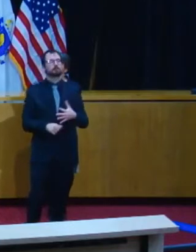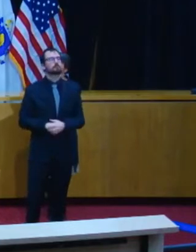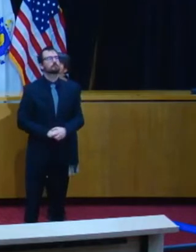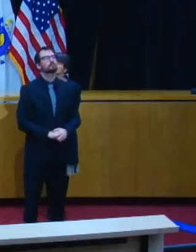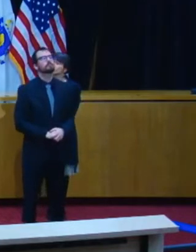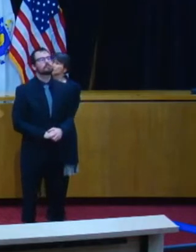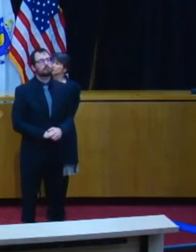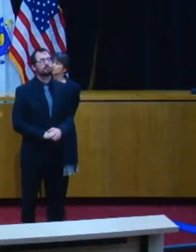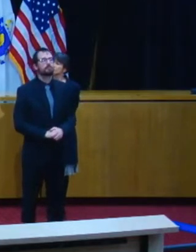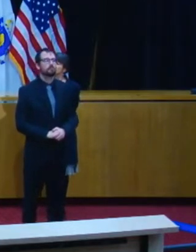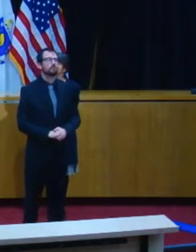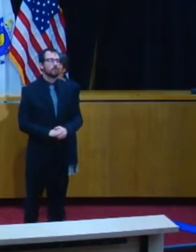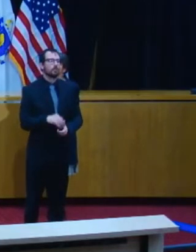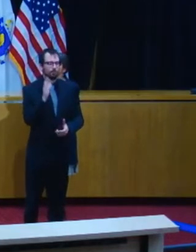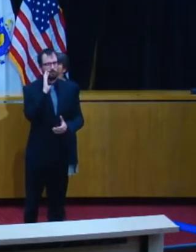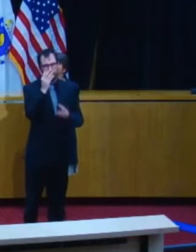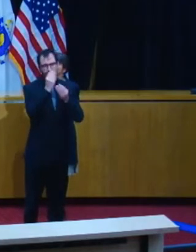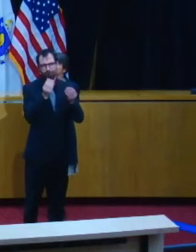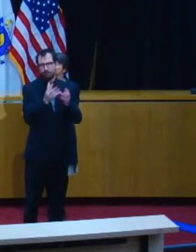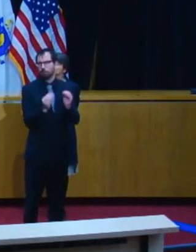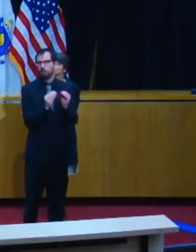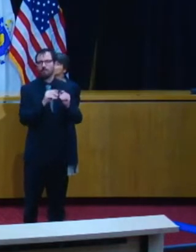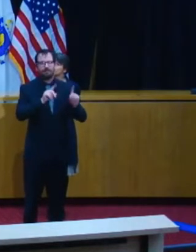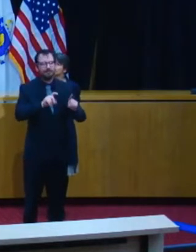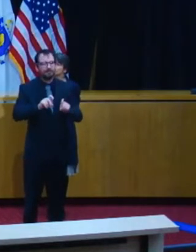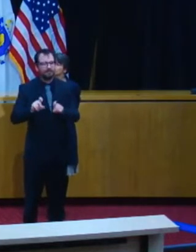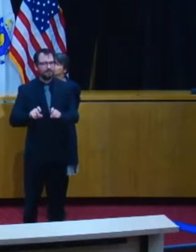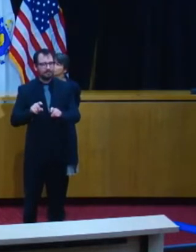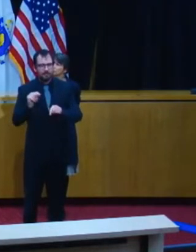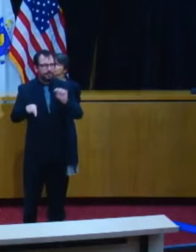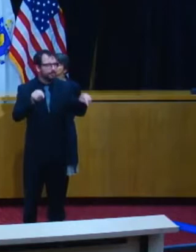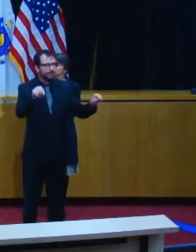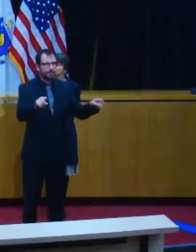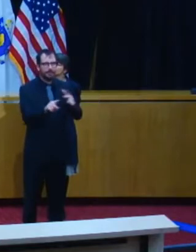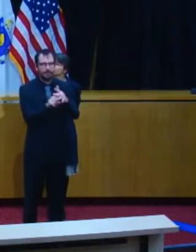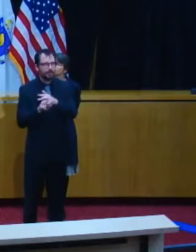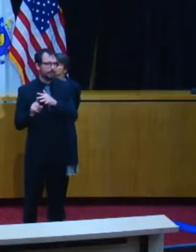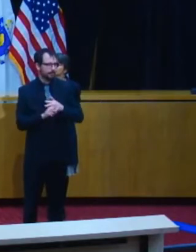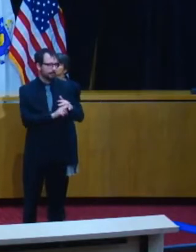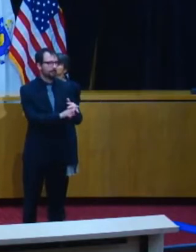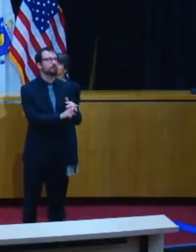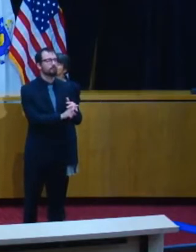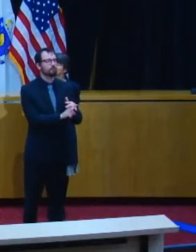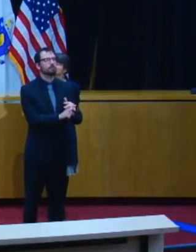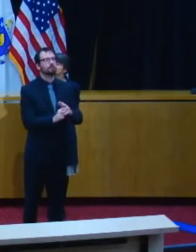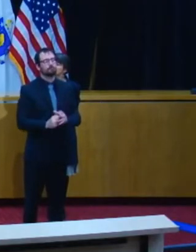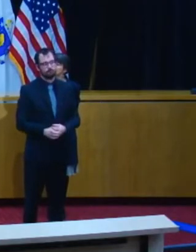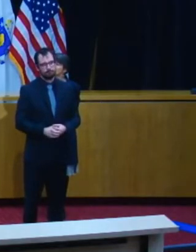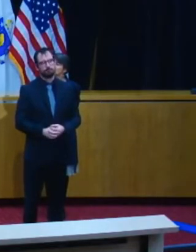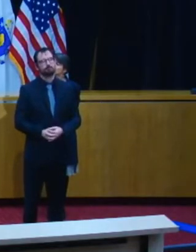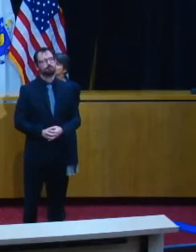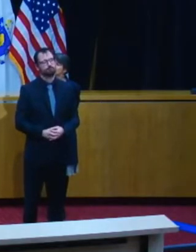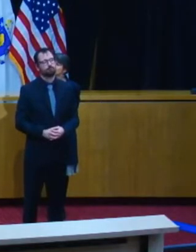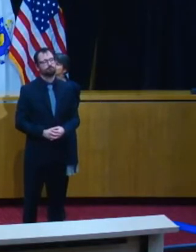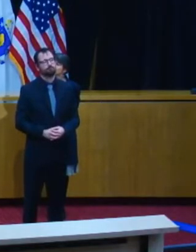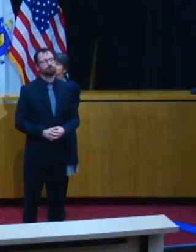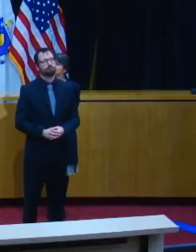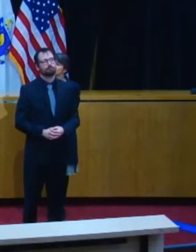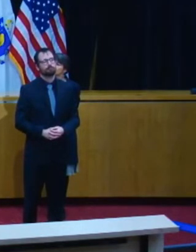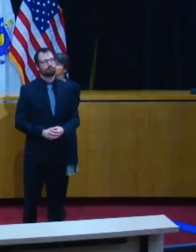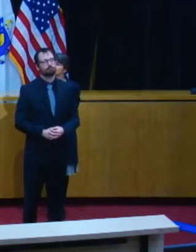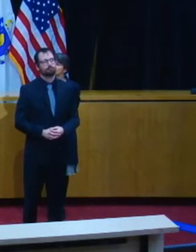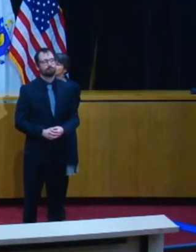Increasing testing comes with an increase in the number of confirmed cases. We've talked about this before, and the next step of our surge